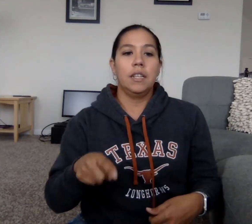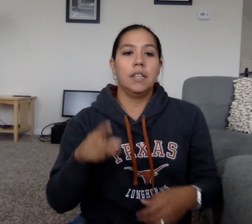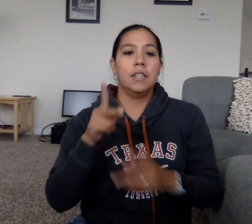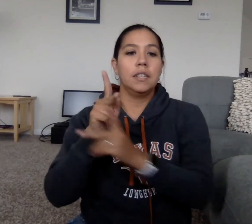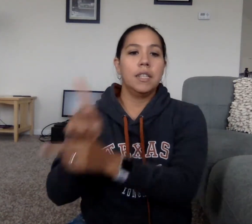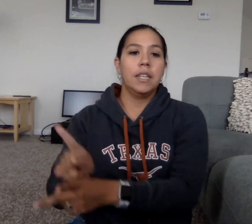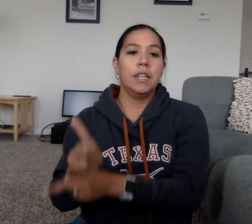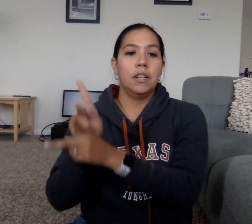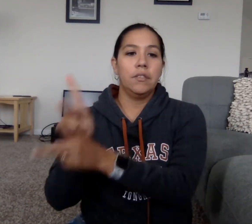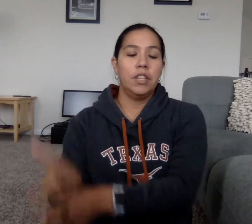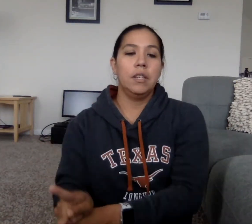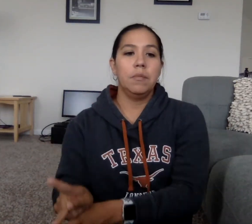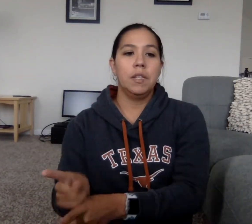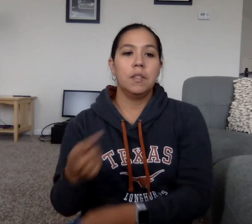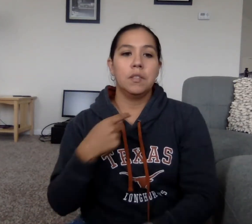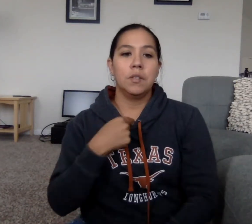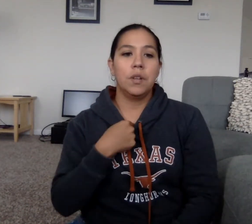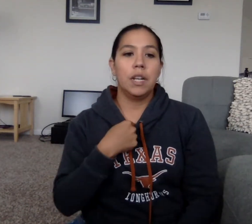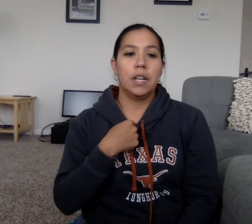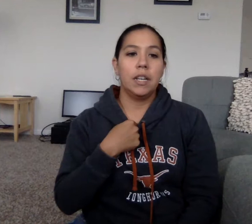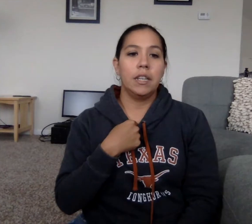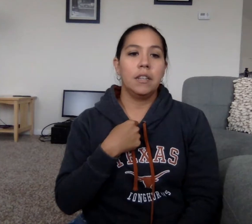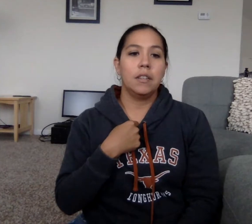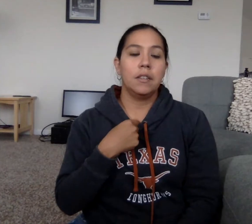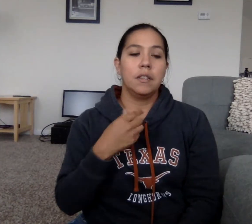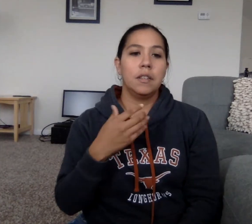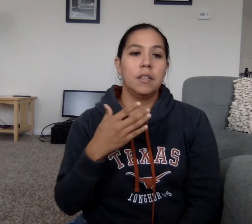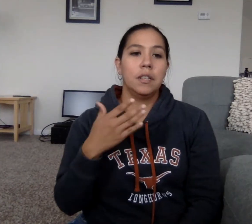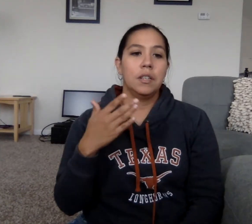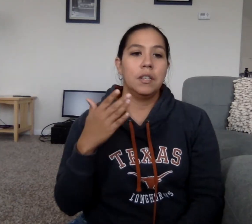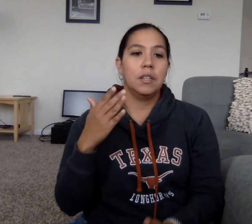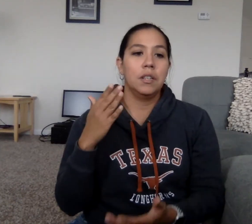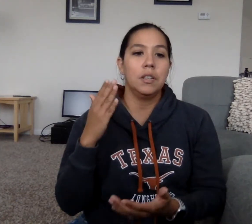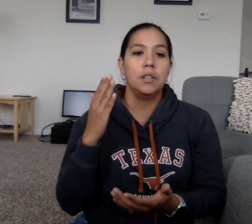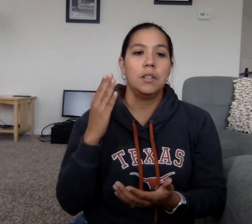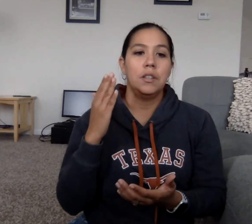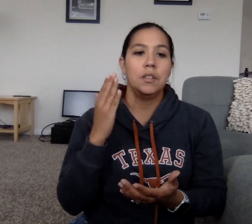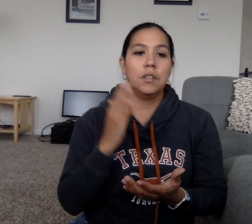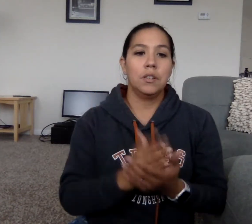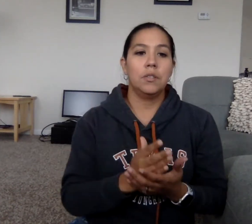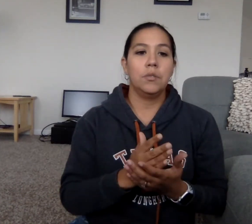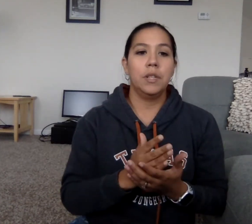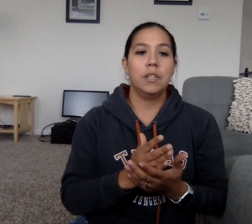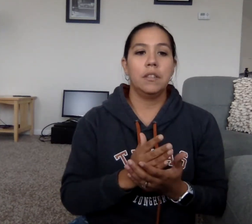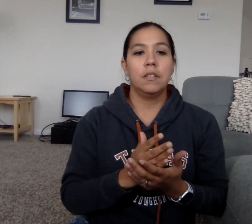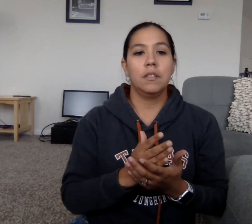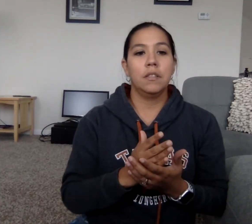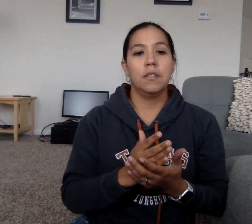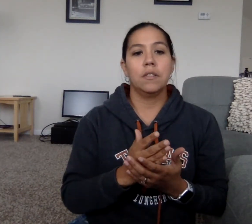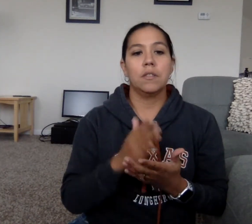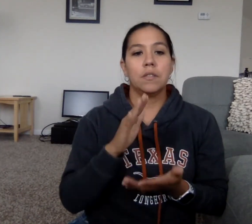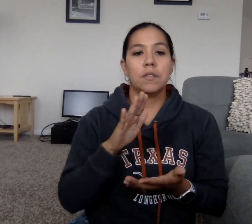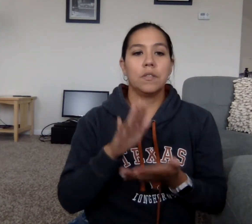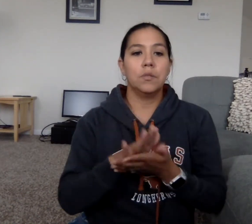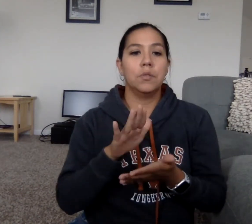take care of him so I quit school.